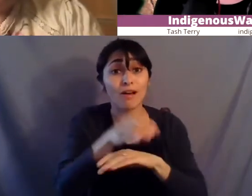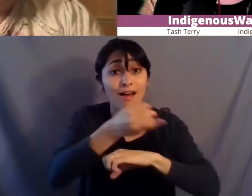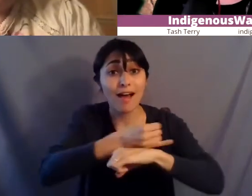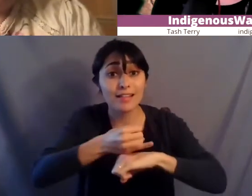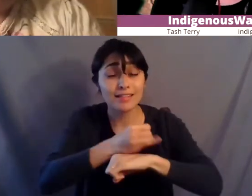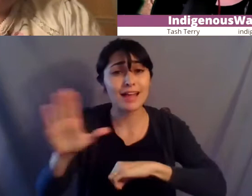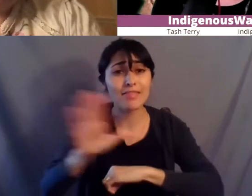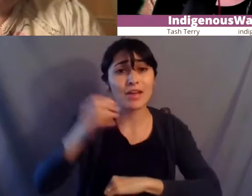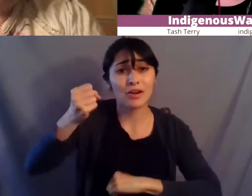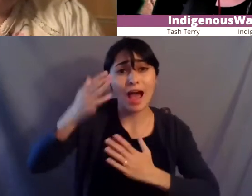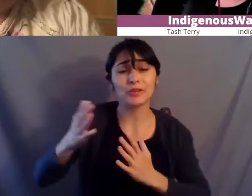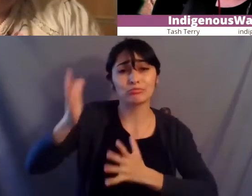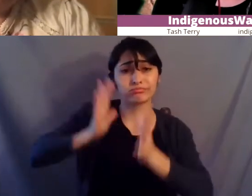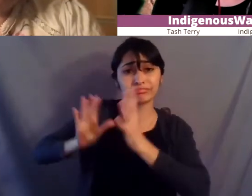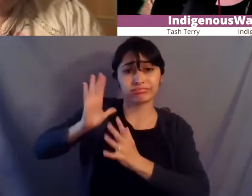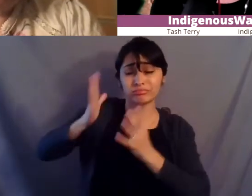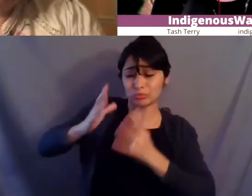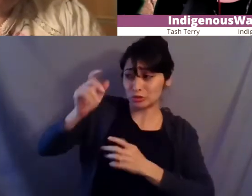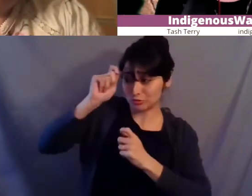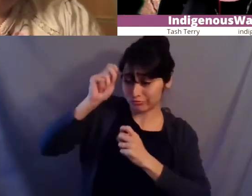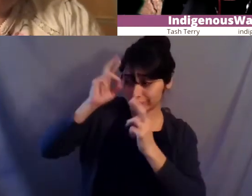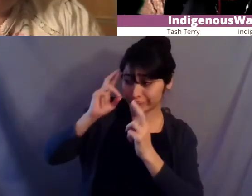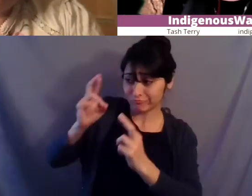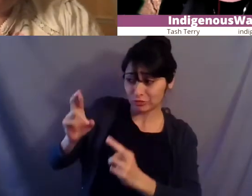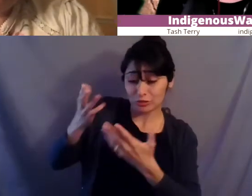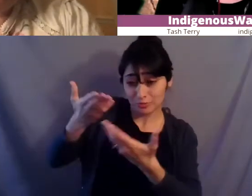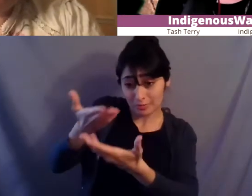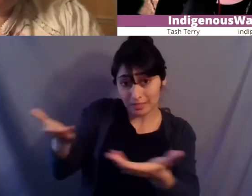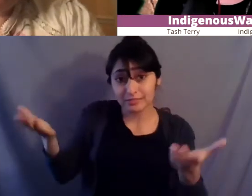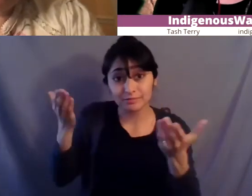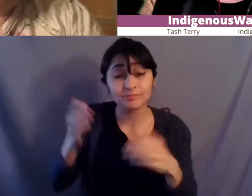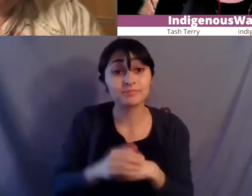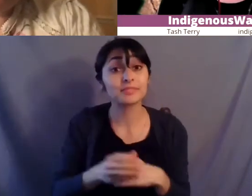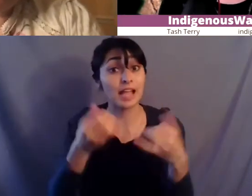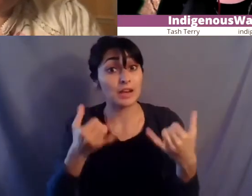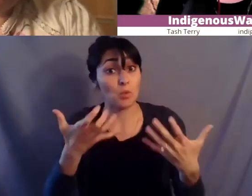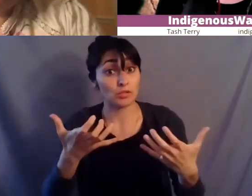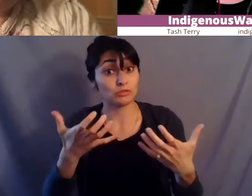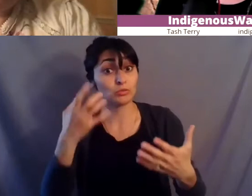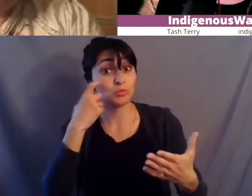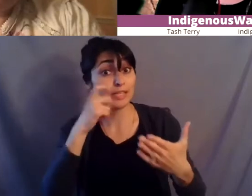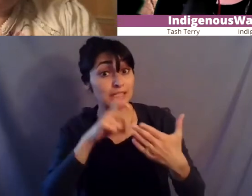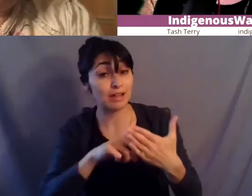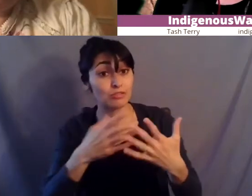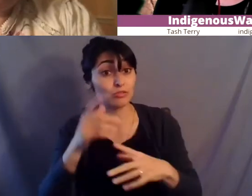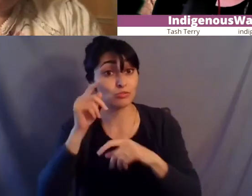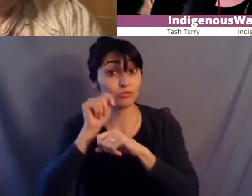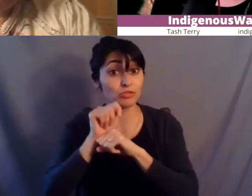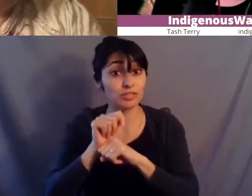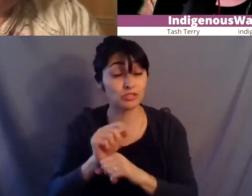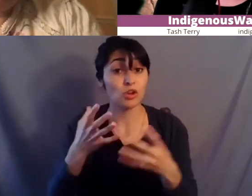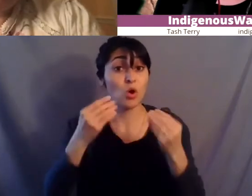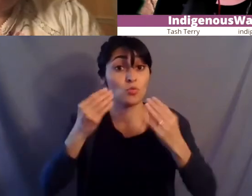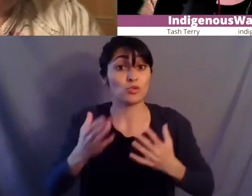elders past and present and we'd also like to take this time to acknowledge traditional owners and ancestors